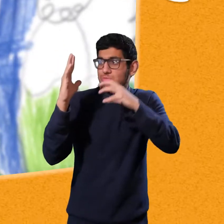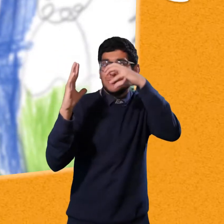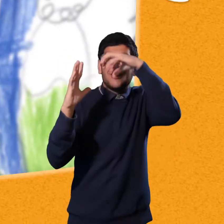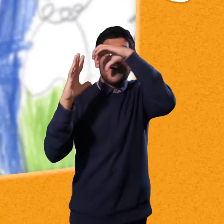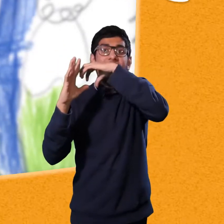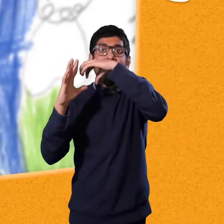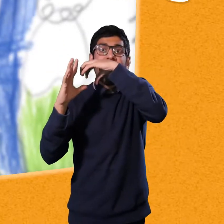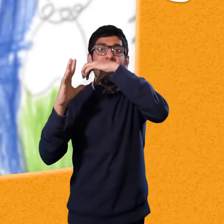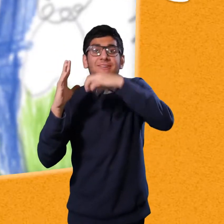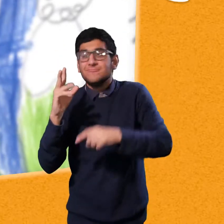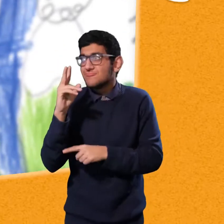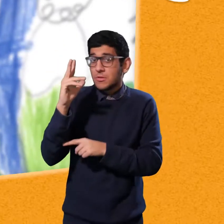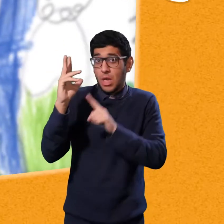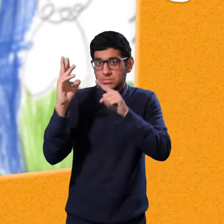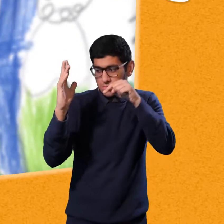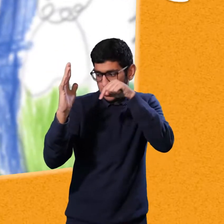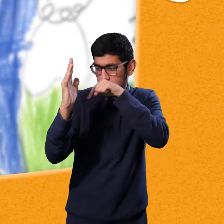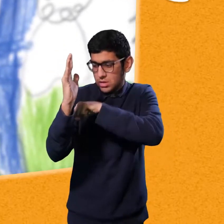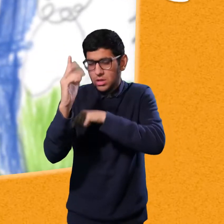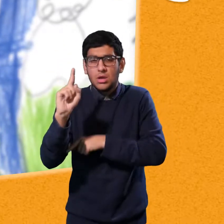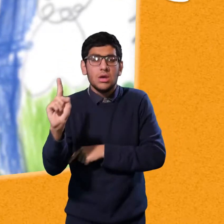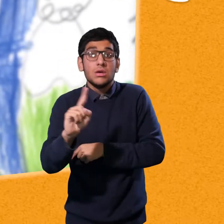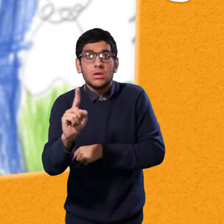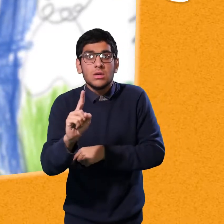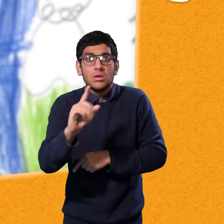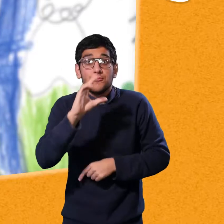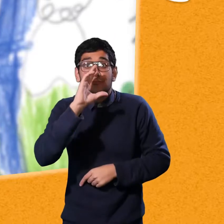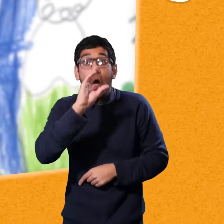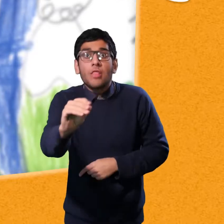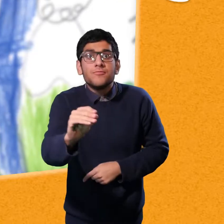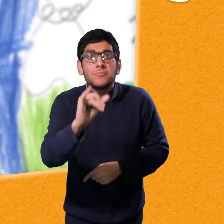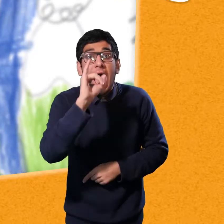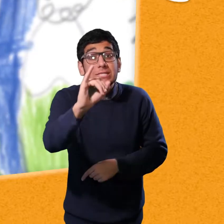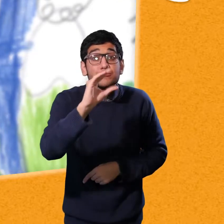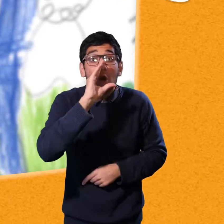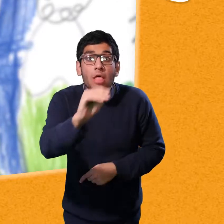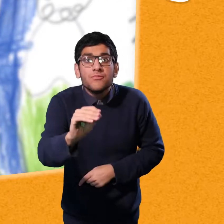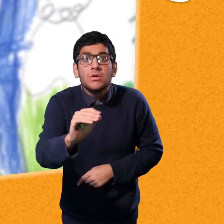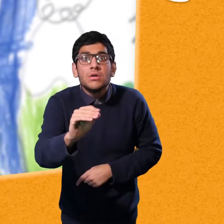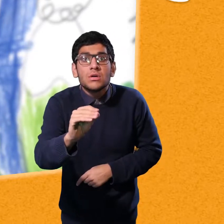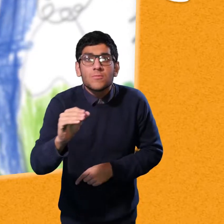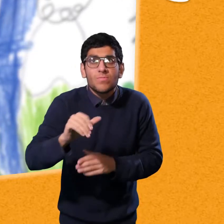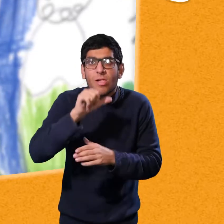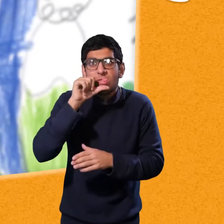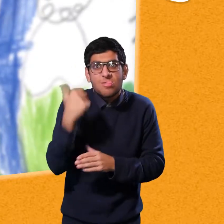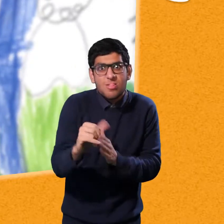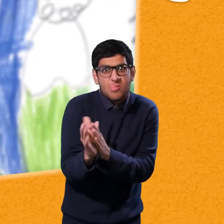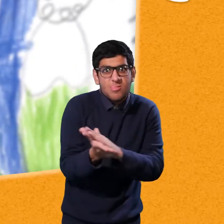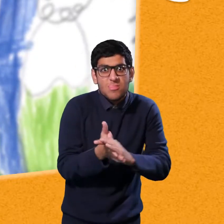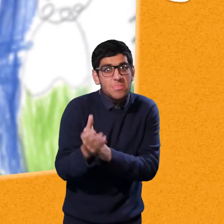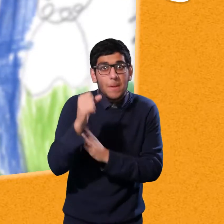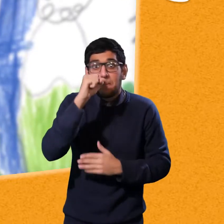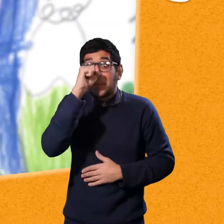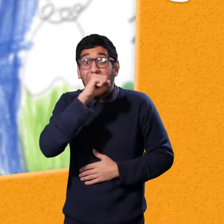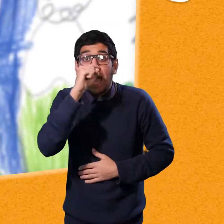And he had made his own tree house, made of the sticks. And the little pigs stood on the ground. The big bad